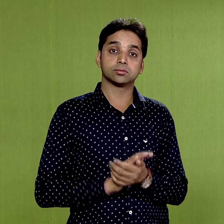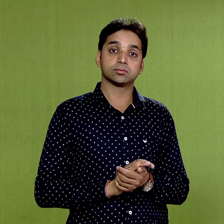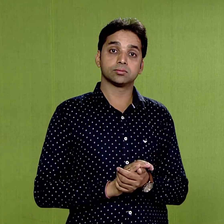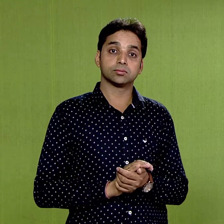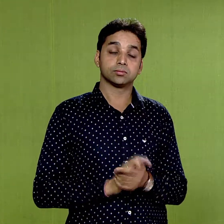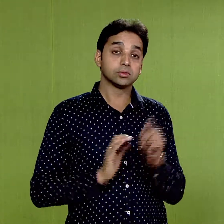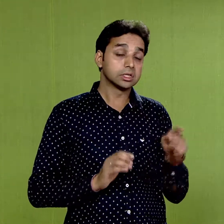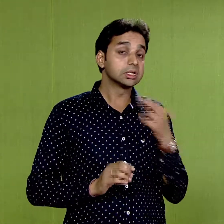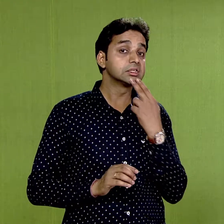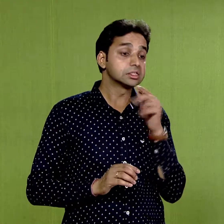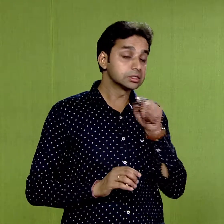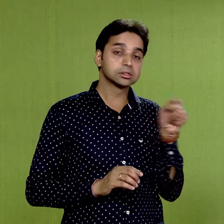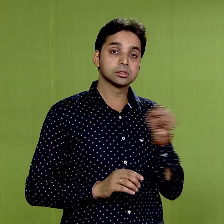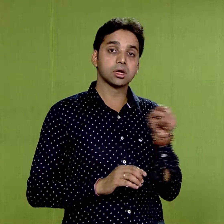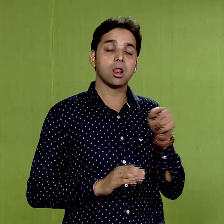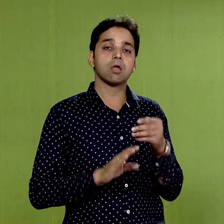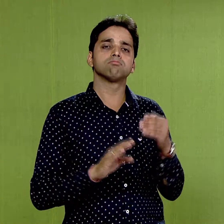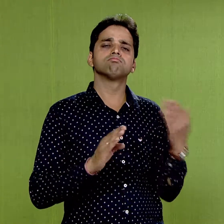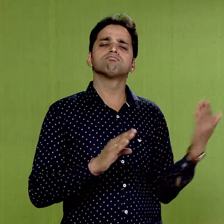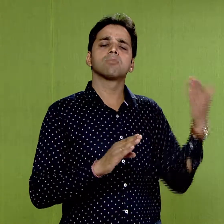This color came from Pakistan.